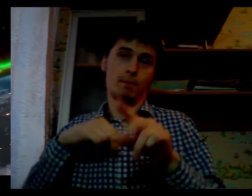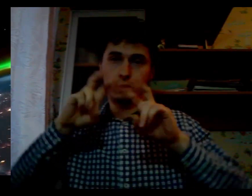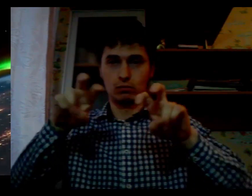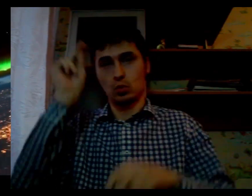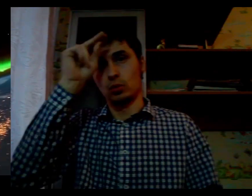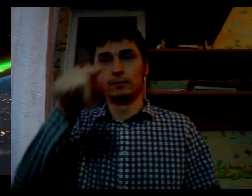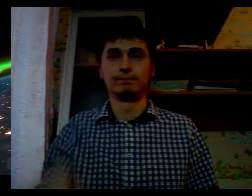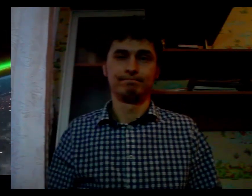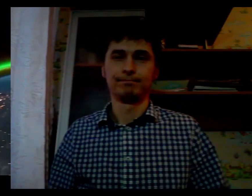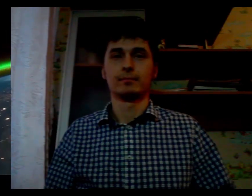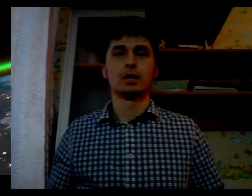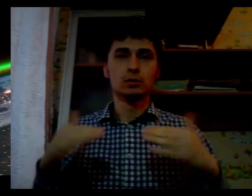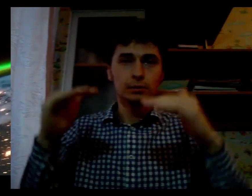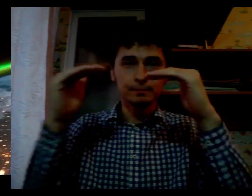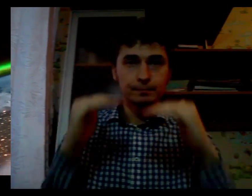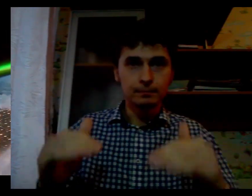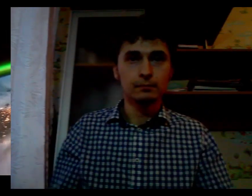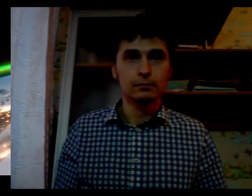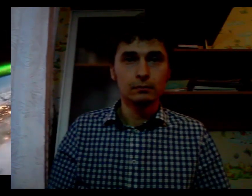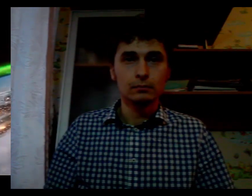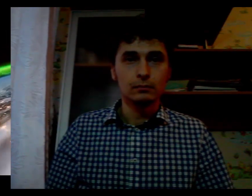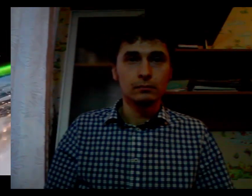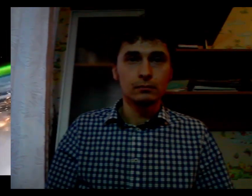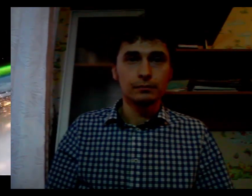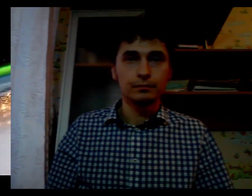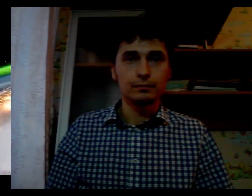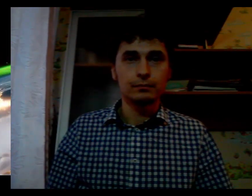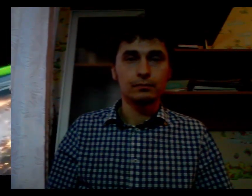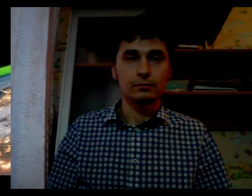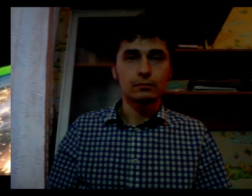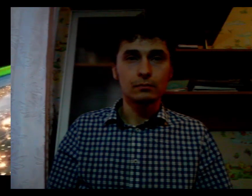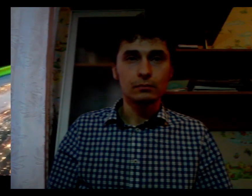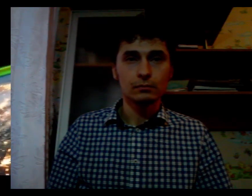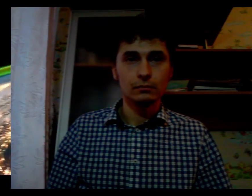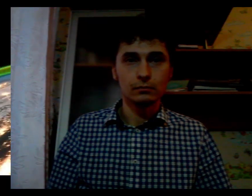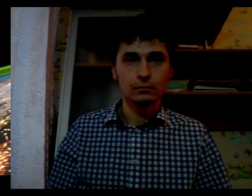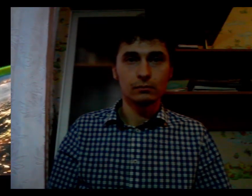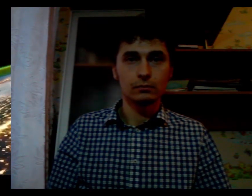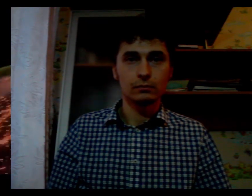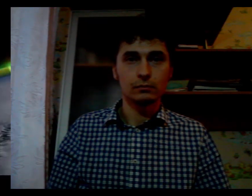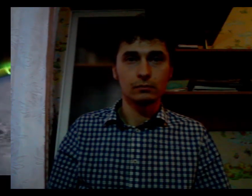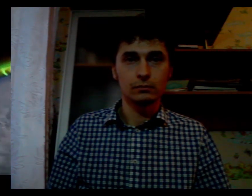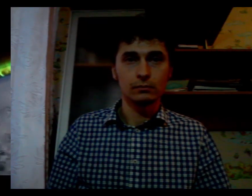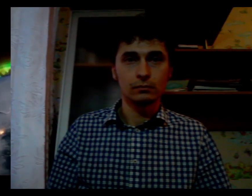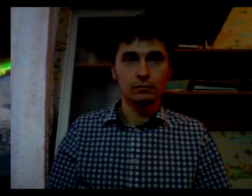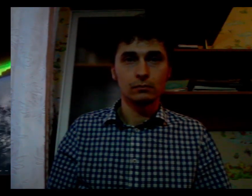Realizing this goal will require an intrepidorial spirit, an a new generation of scientists